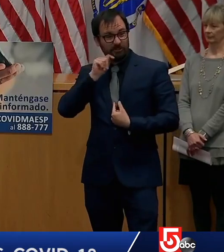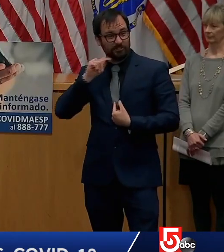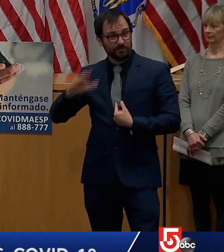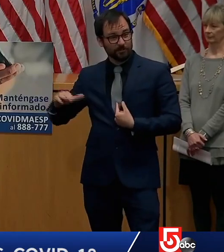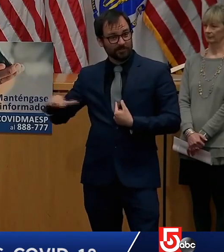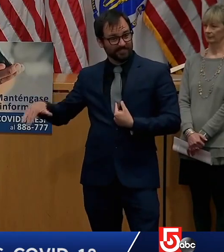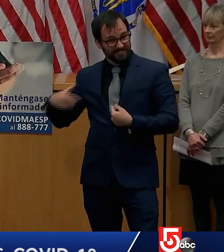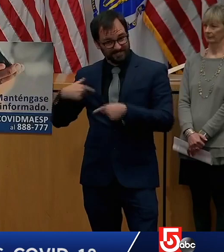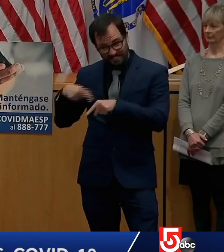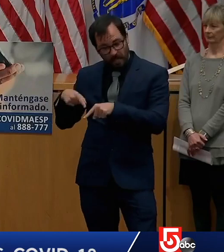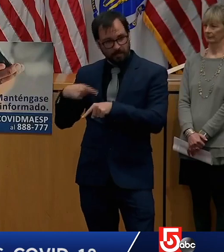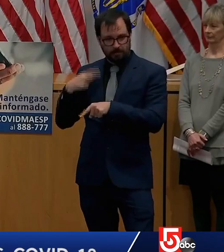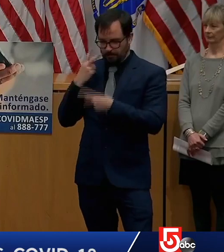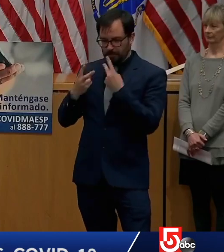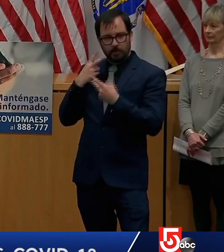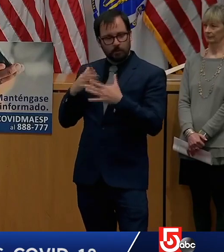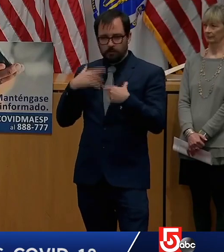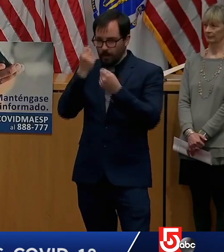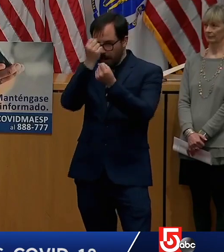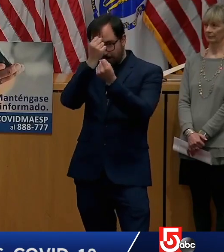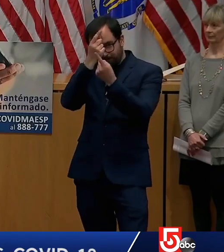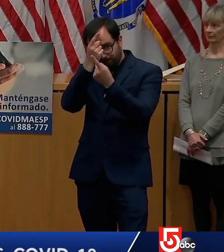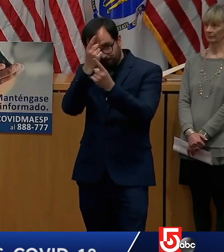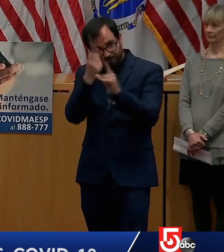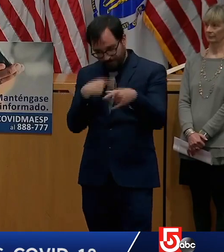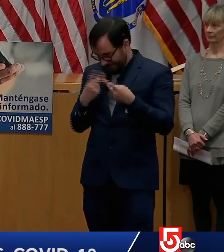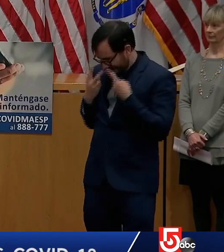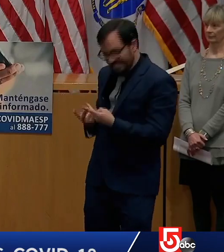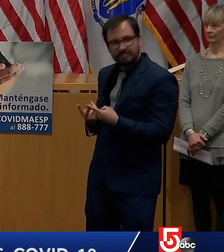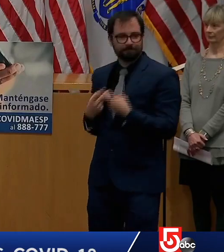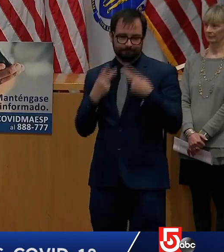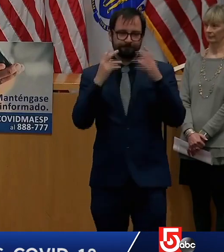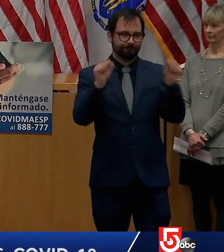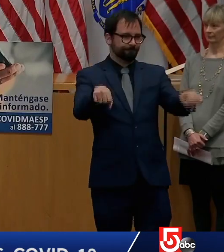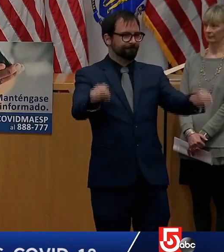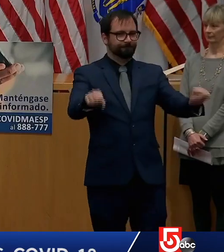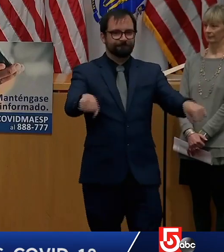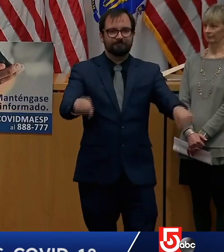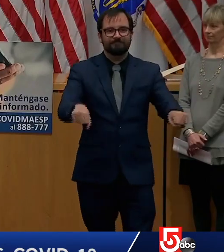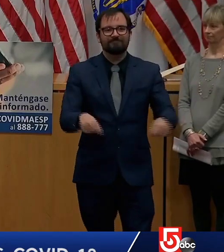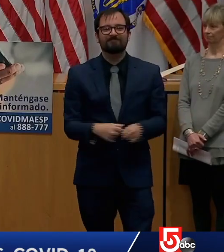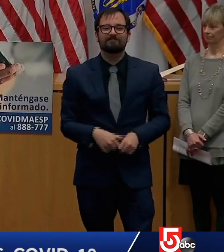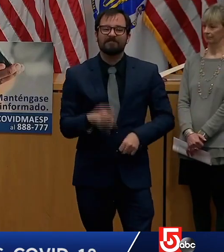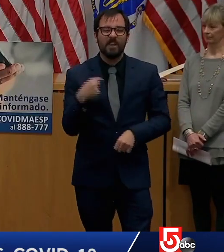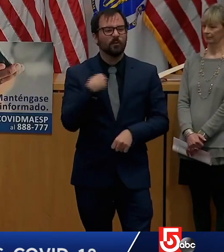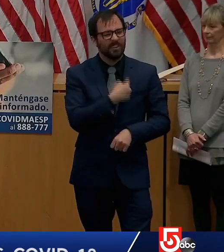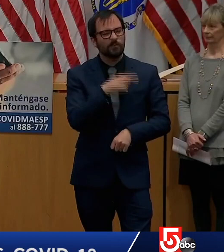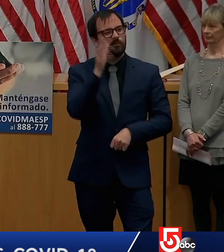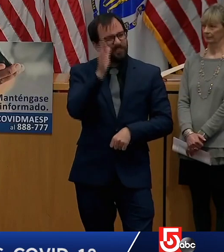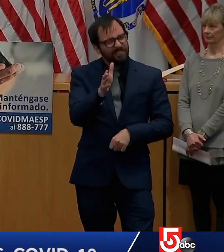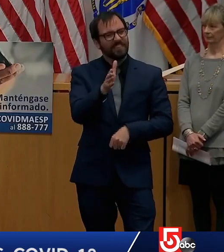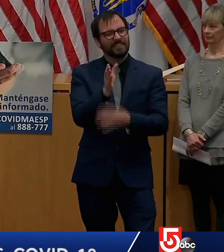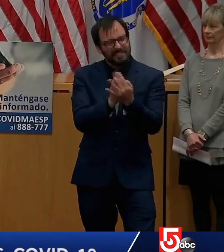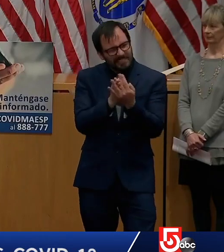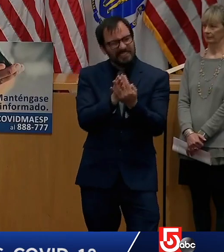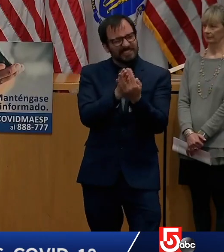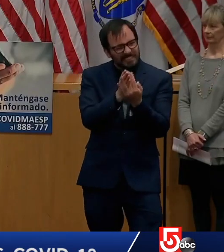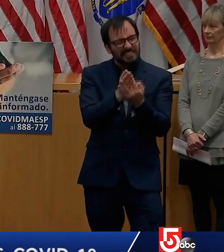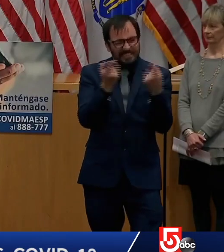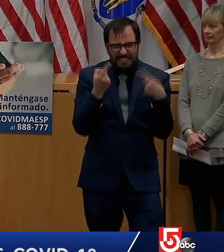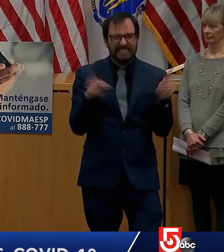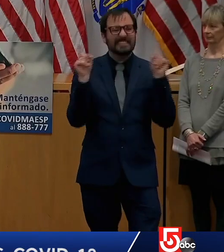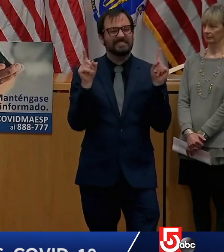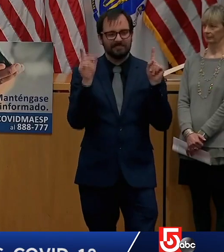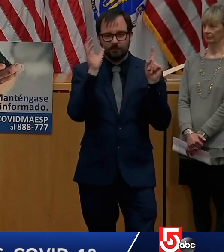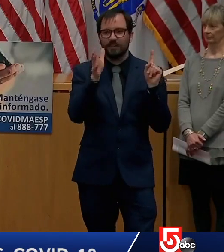and I also recognize that we can keep doing better. We can keep making things easier for families and we're going to do that. Today's announcement makes it extremely